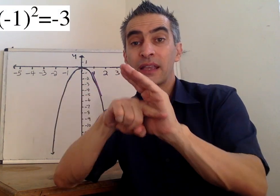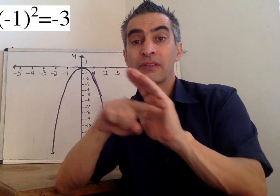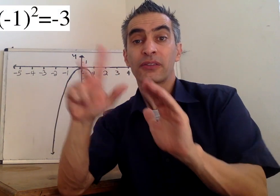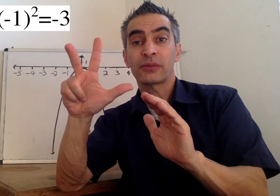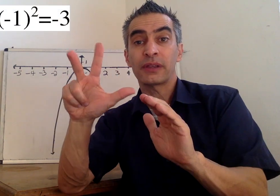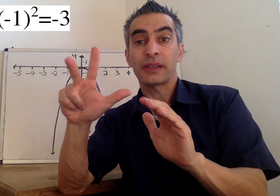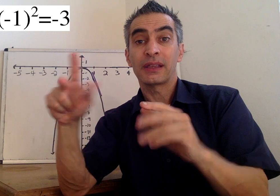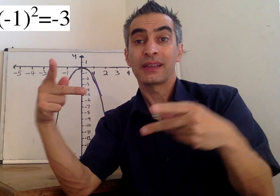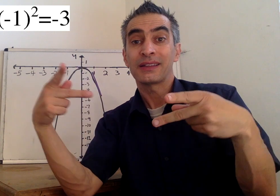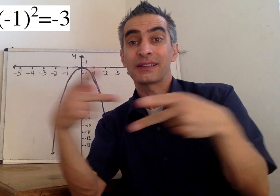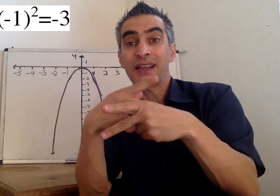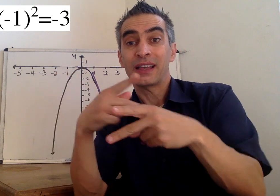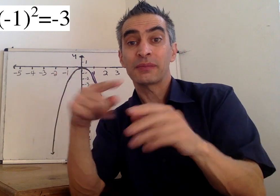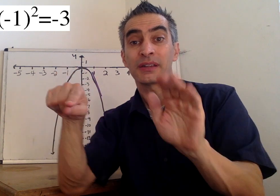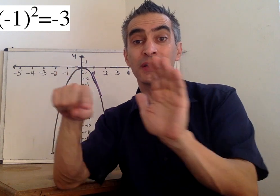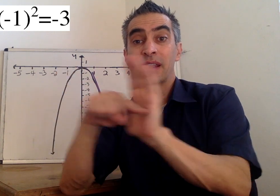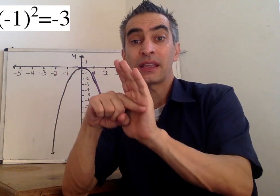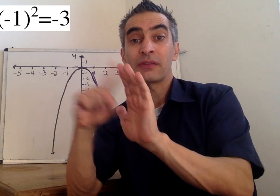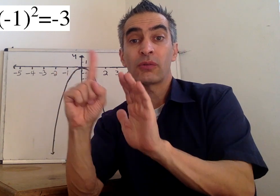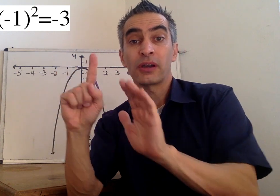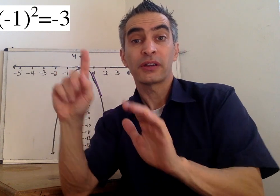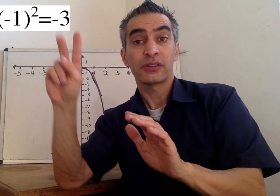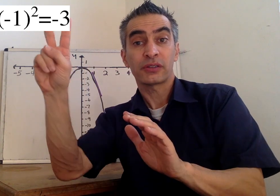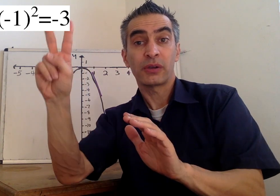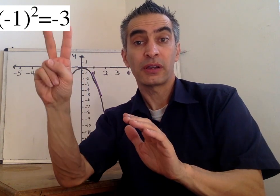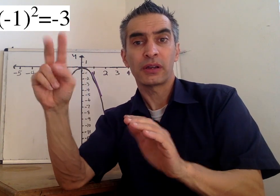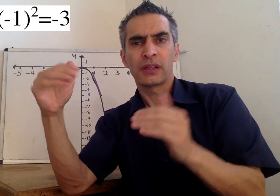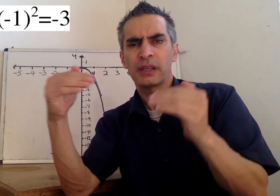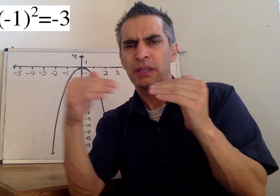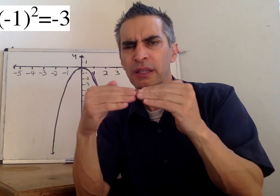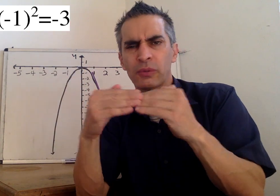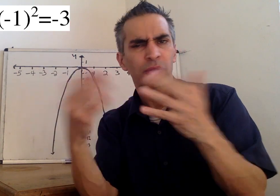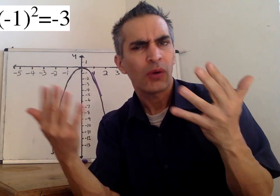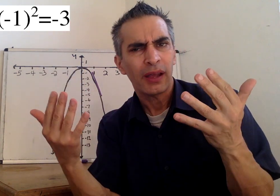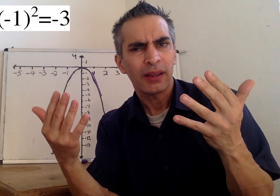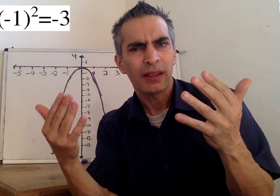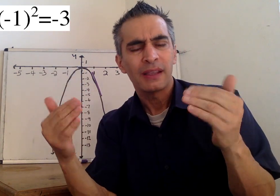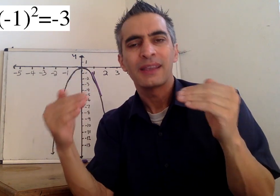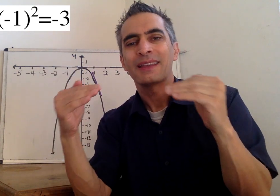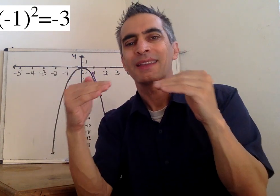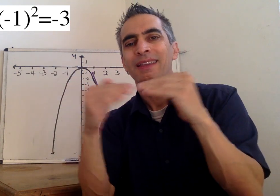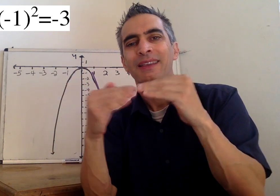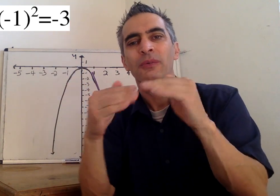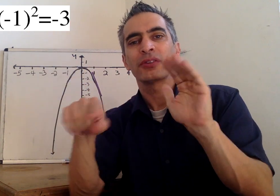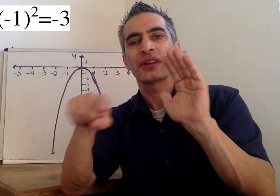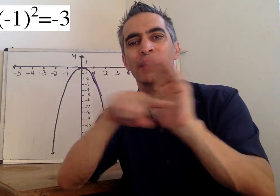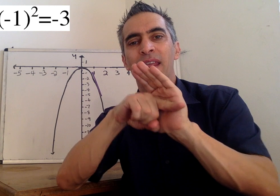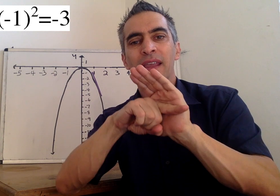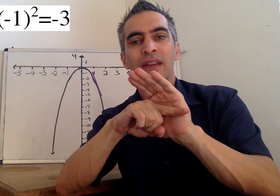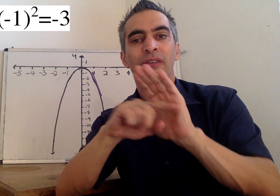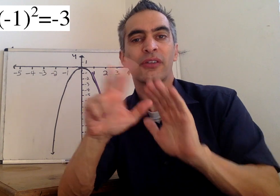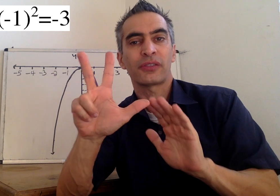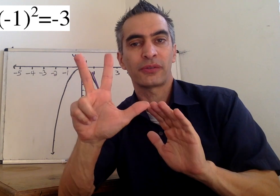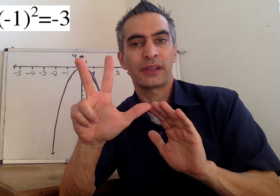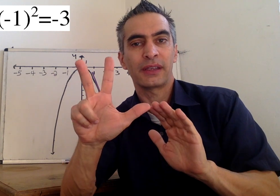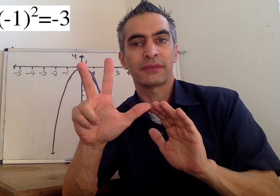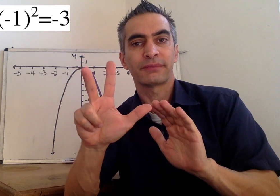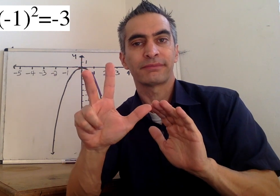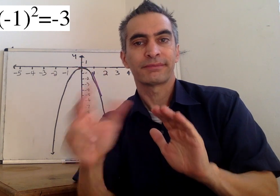equals negative 3 times negative 1 squared, which equals negative 3.